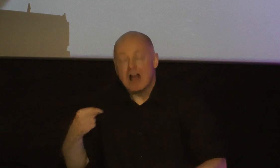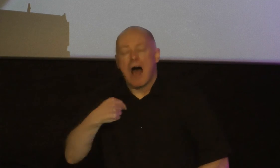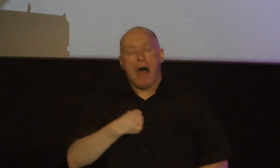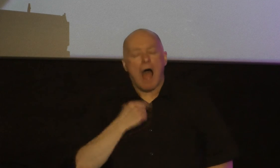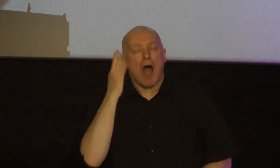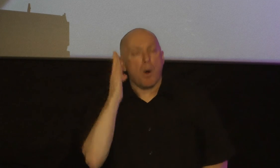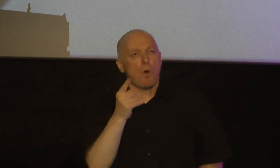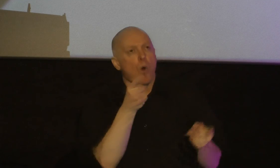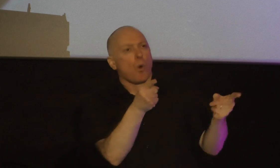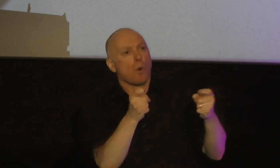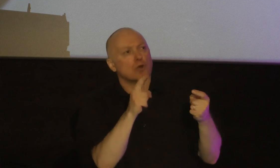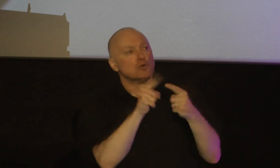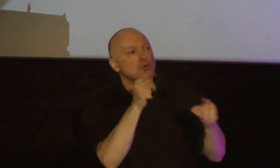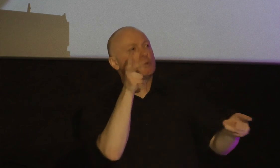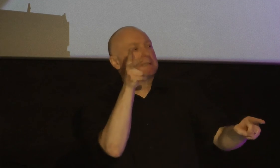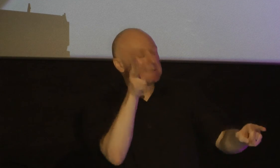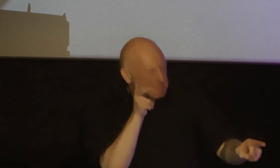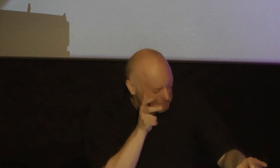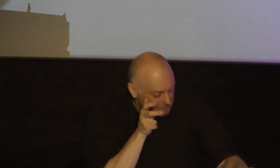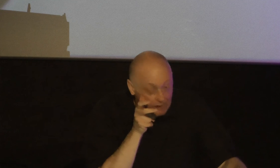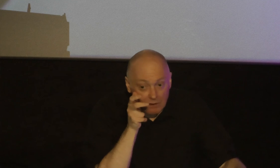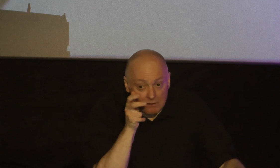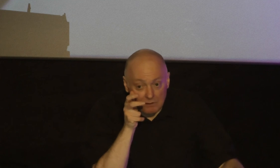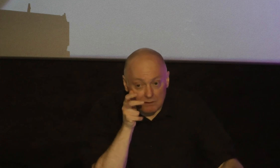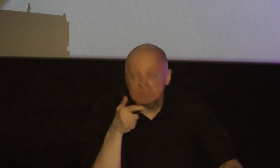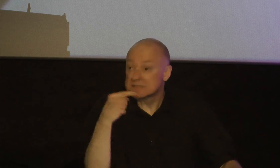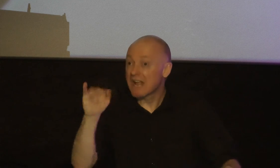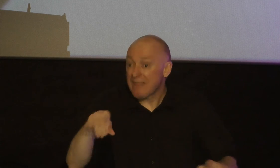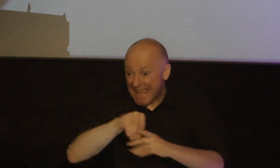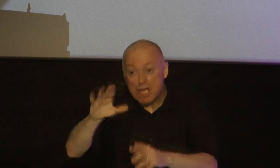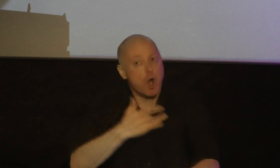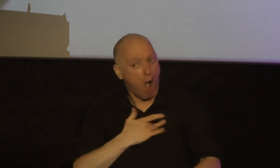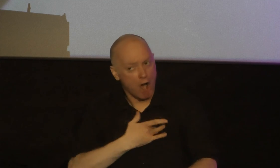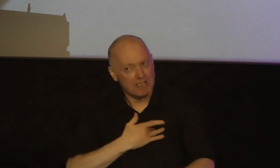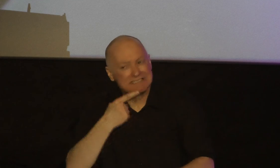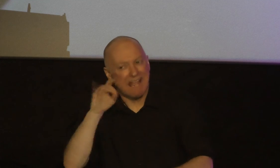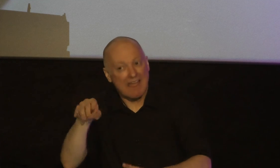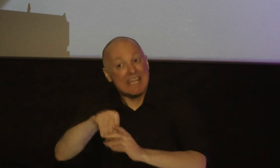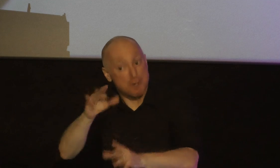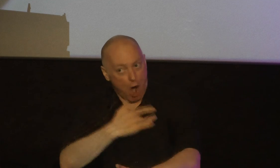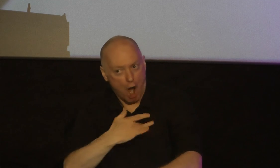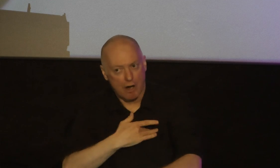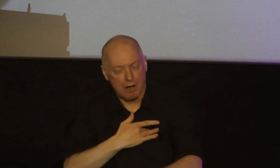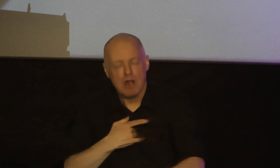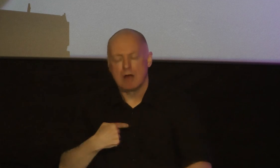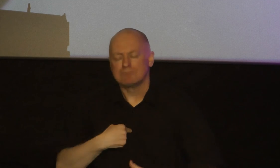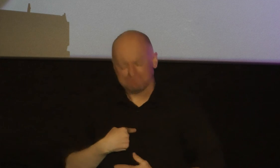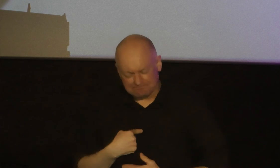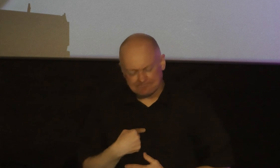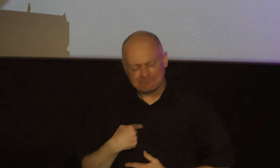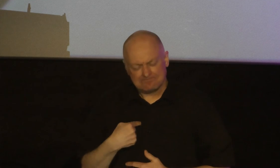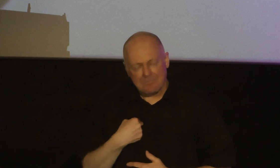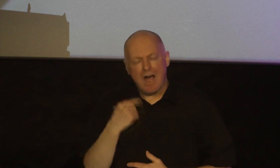listen you say that right now in your heart you decide I will be slow to speak